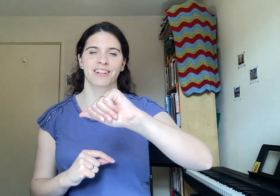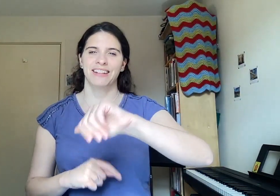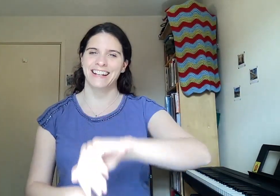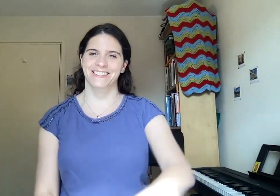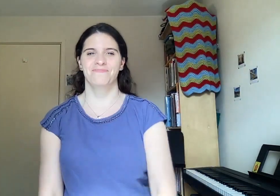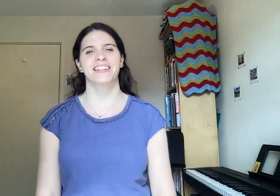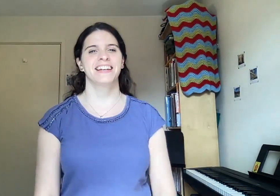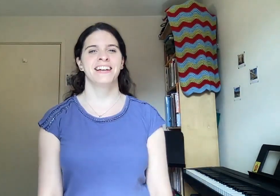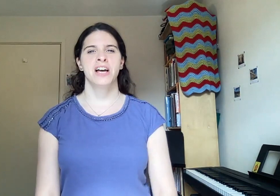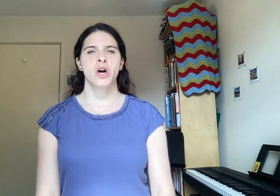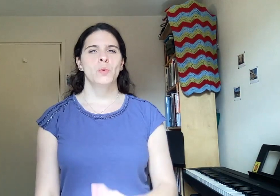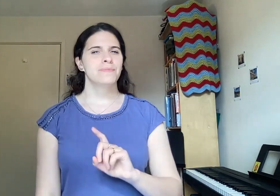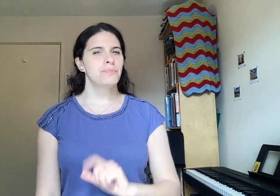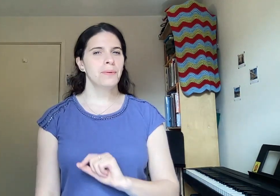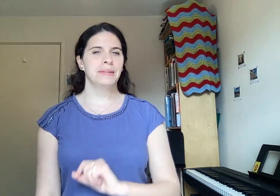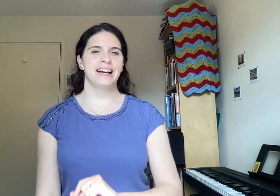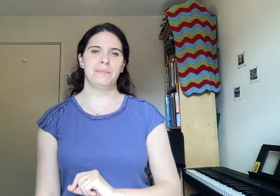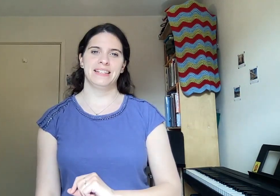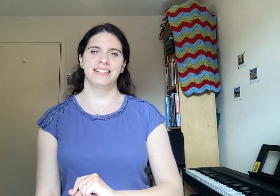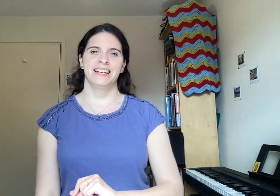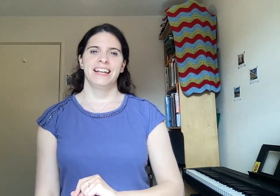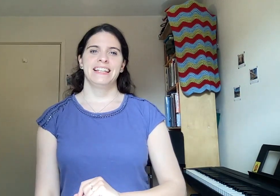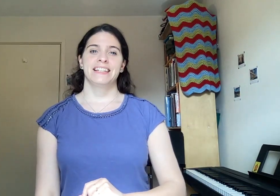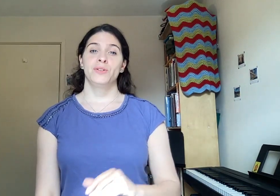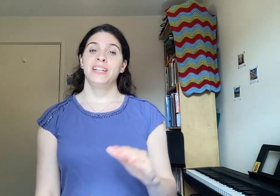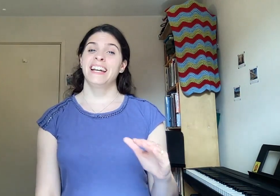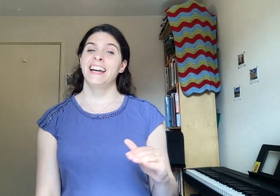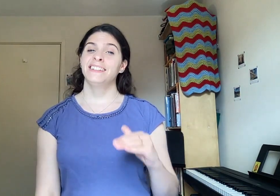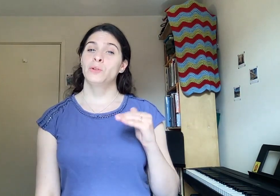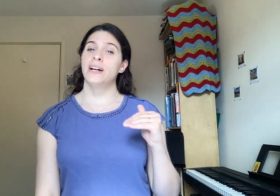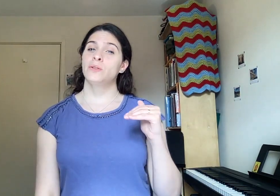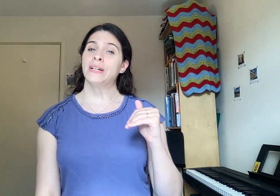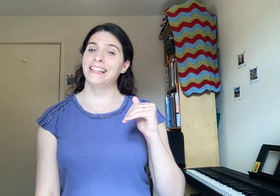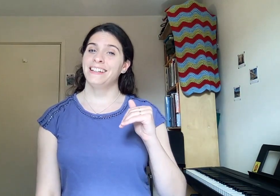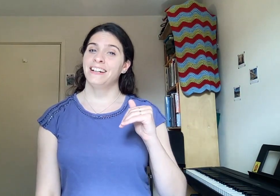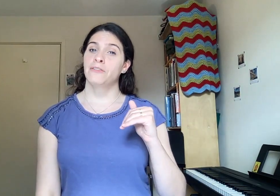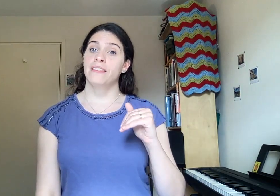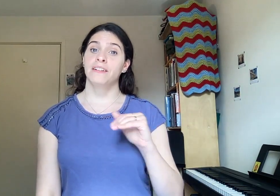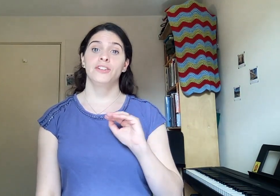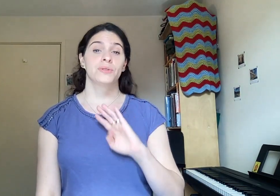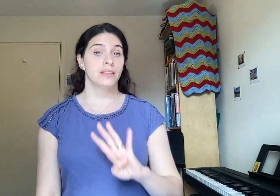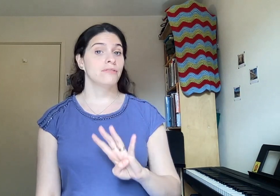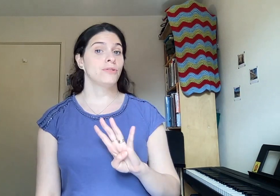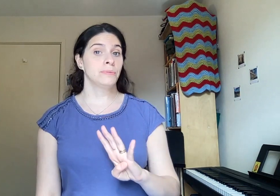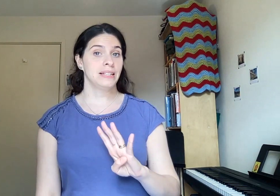Relax. What probably happened is that you inhaled quite quickly rather than using the 4 beats.